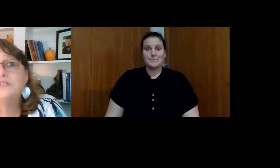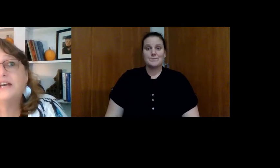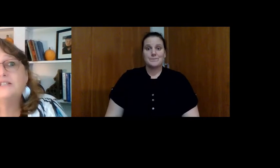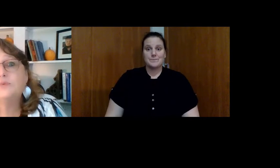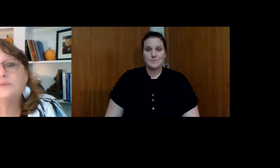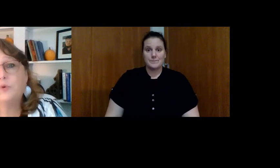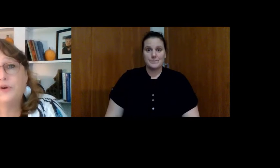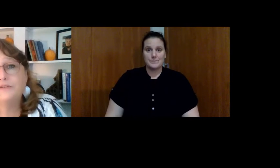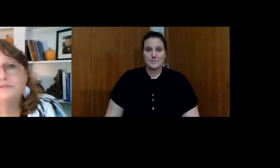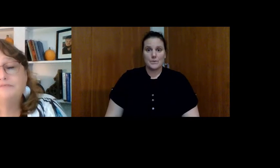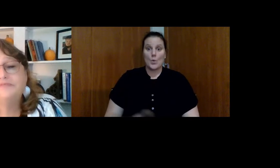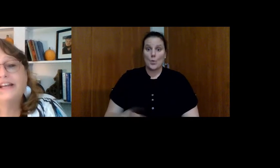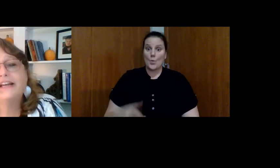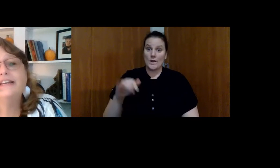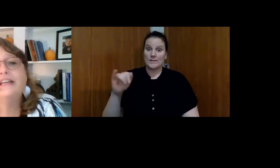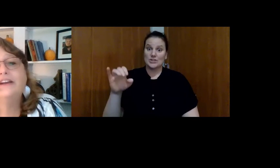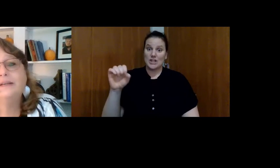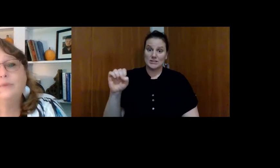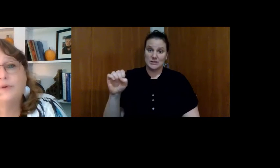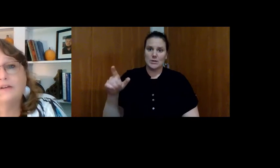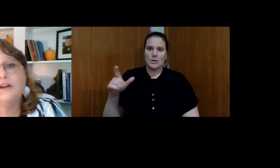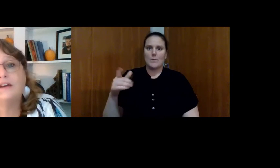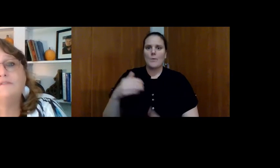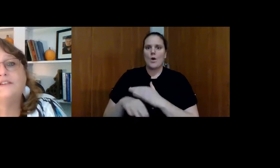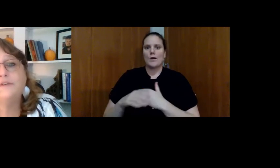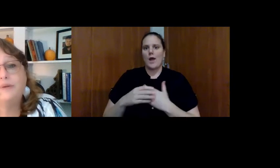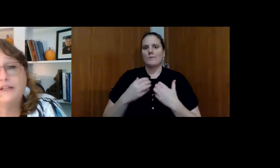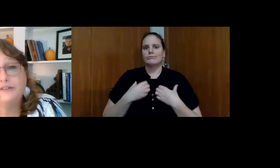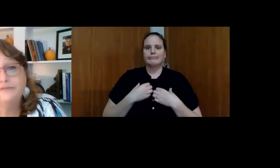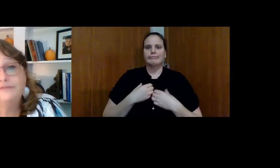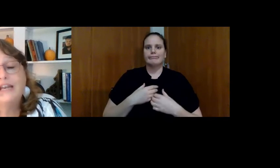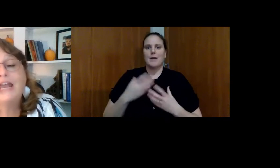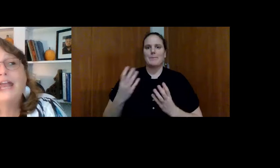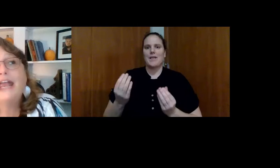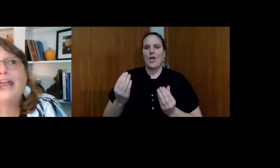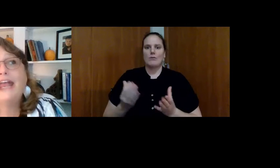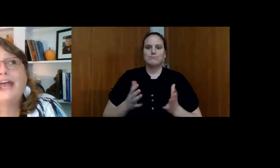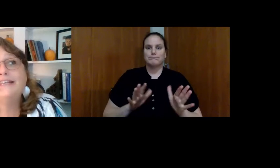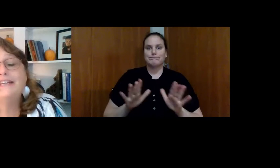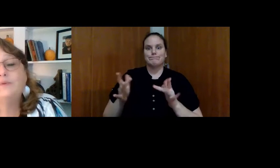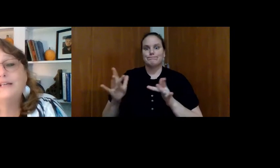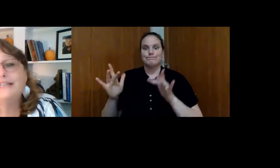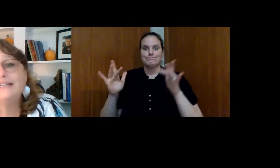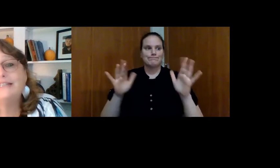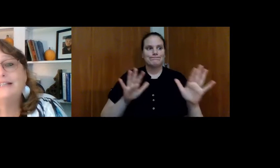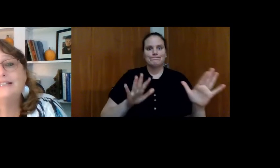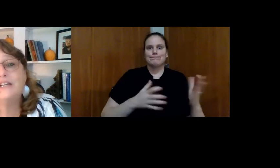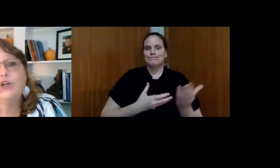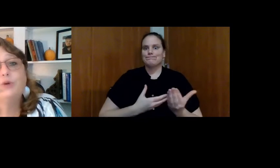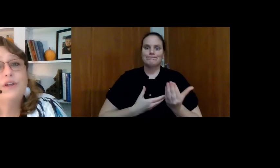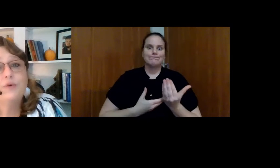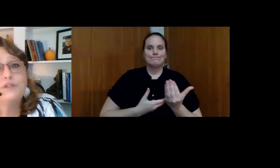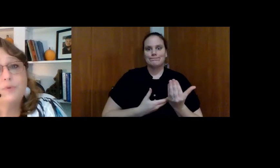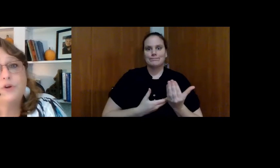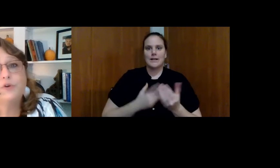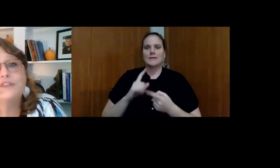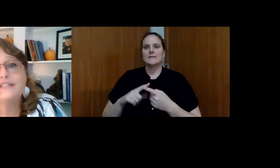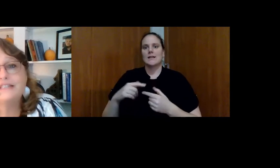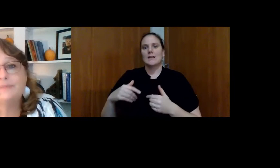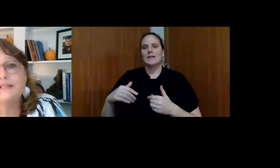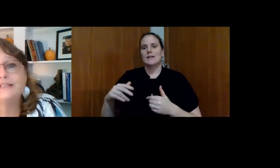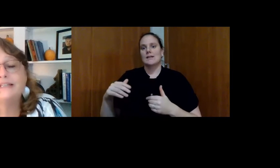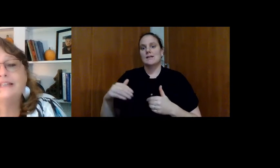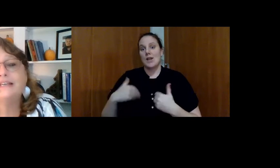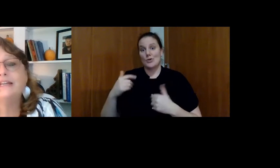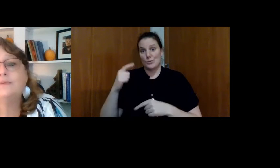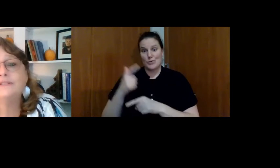When Jess was born, I kind of carried him around on a velvet pillow and it wasn't until his younger brother was born with